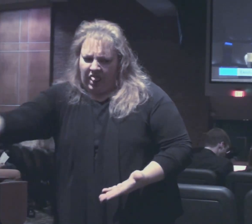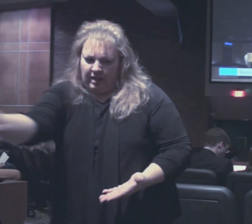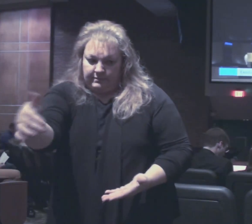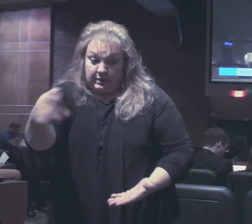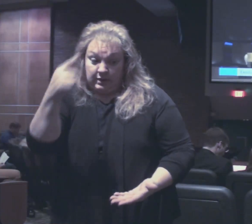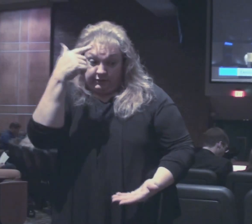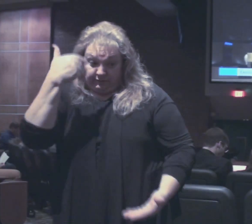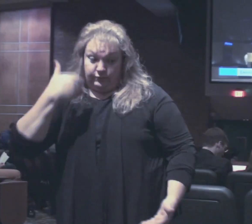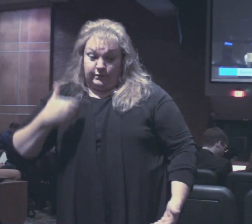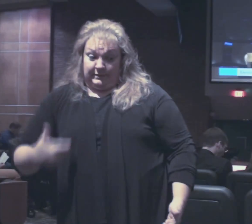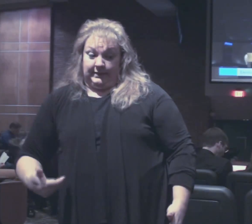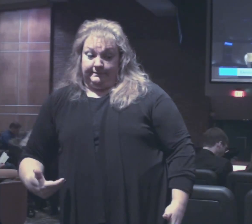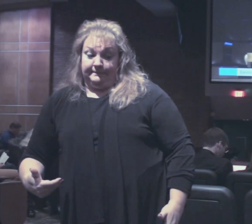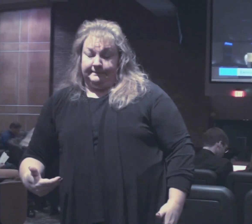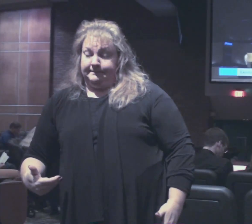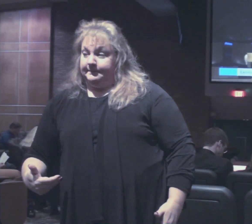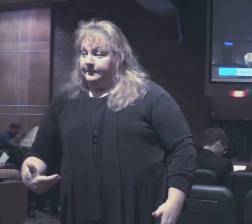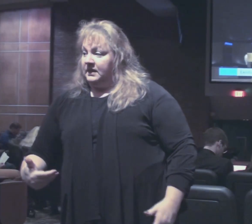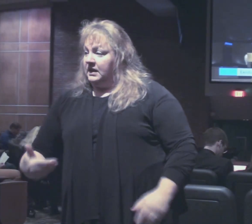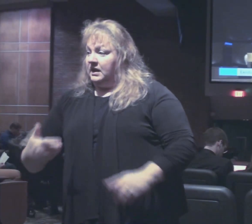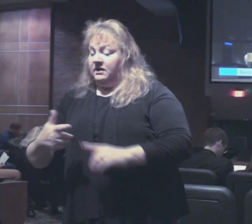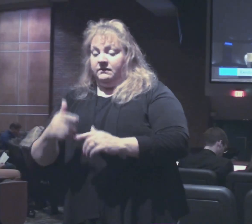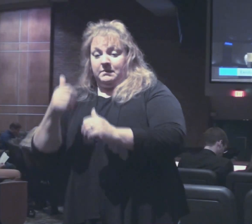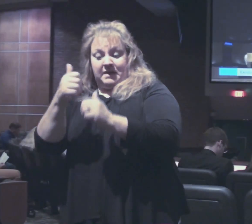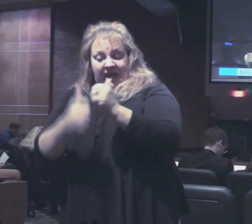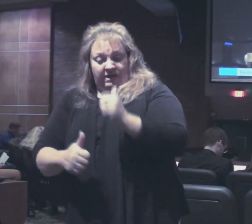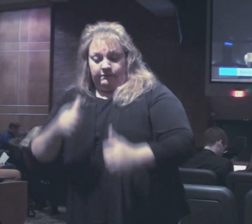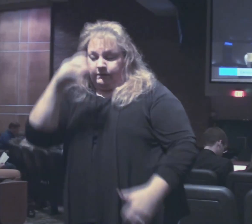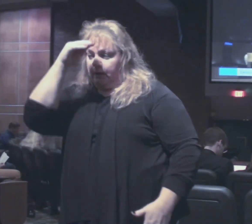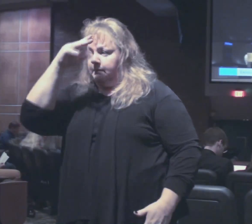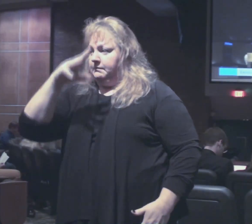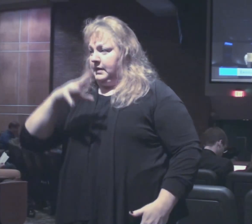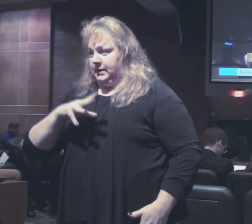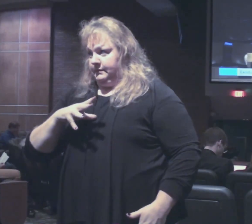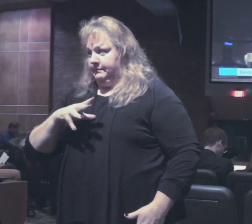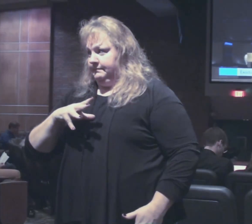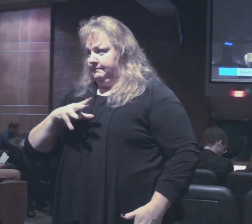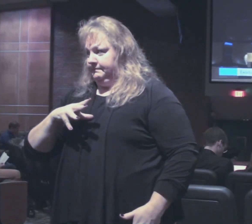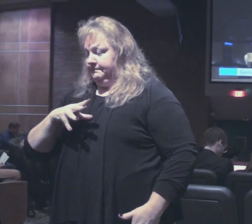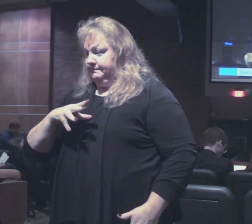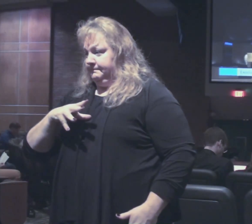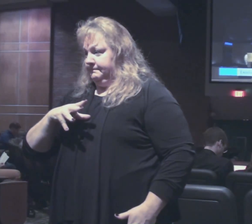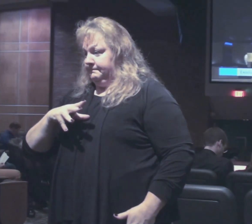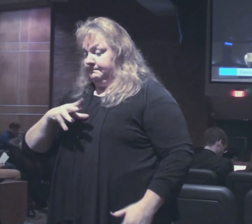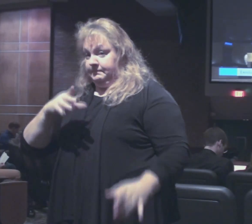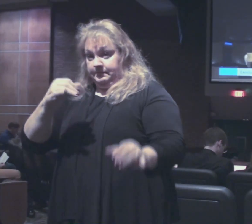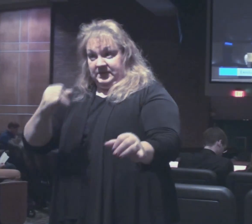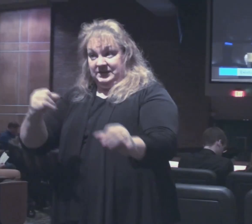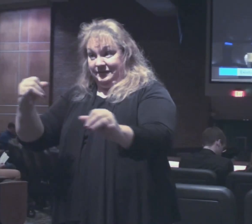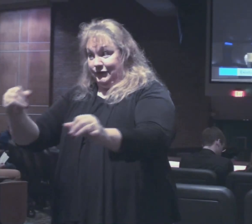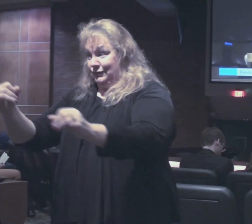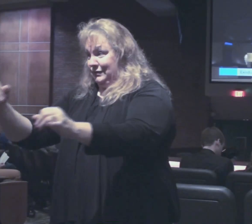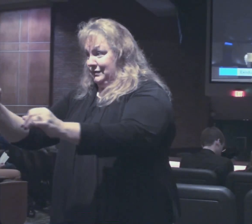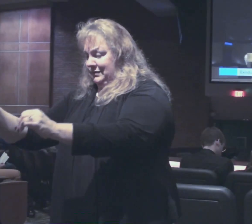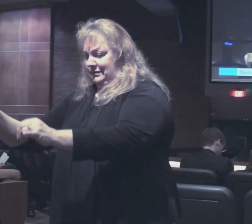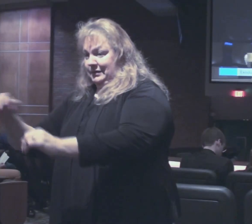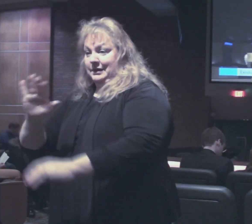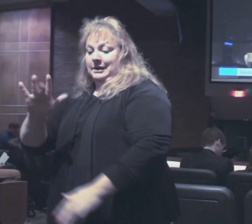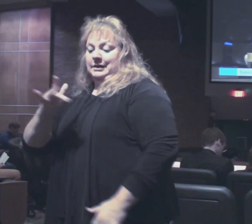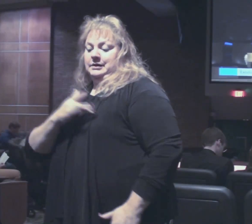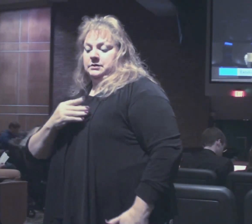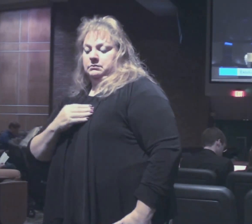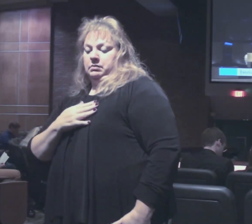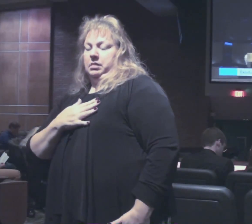me from every man to hold the individual whose heart